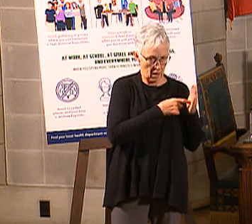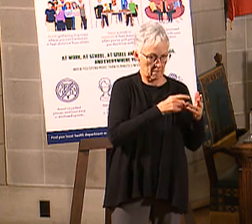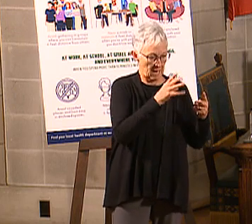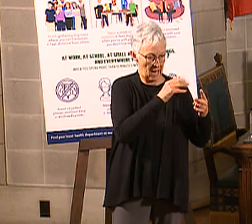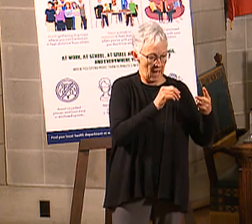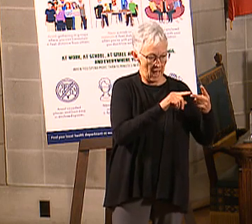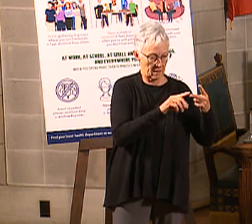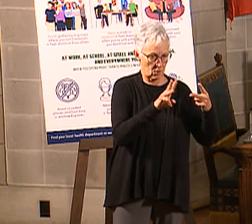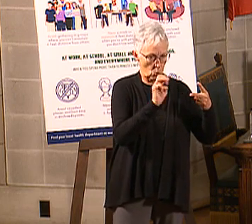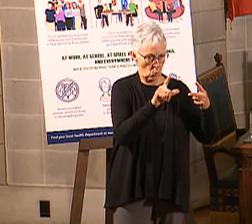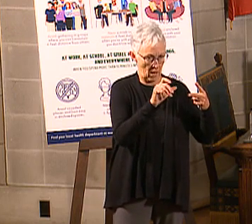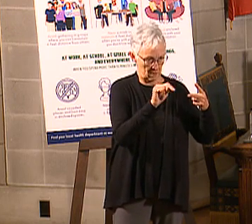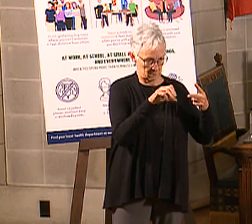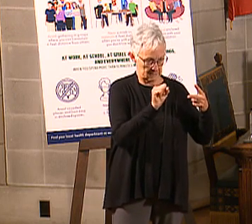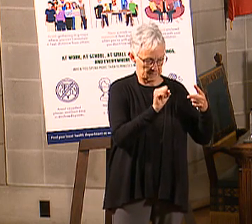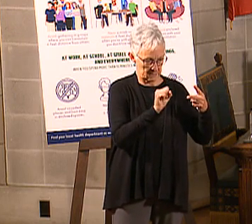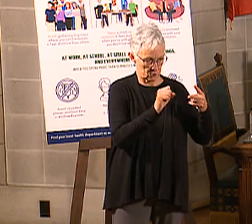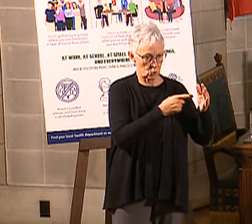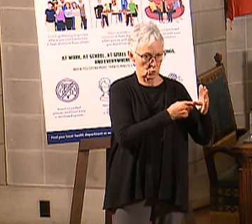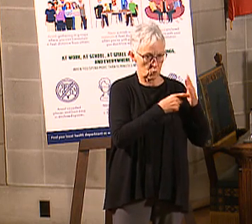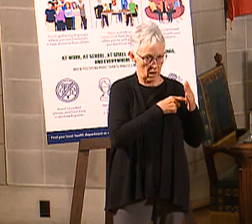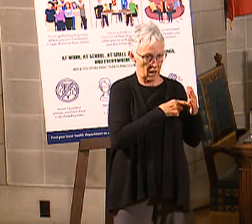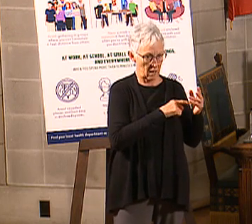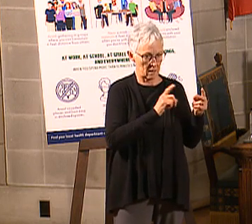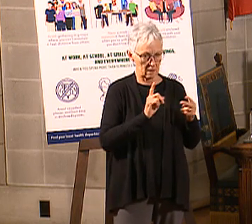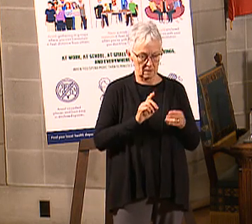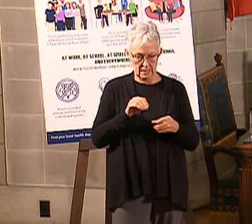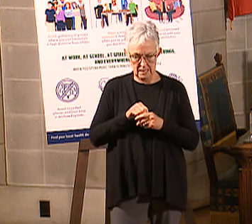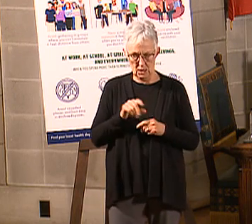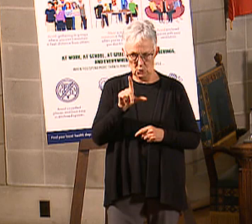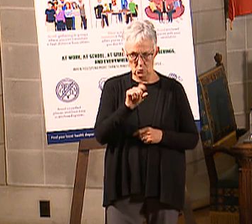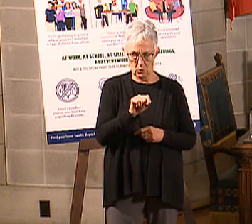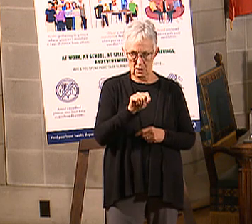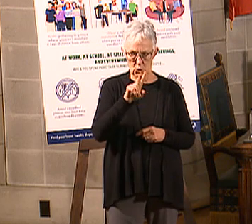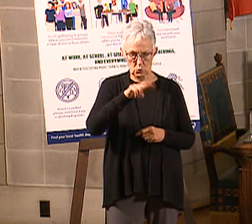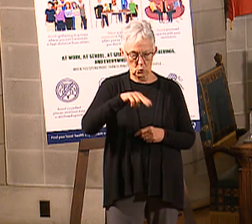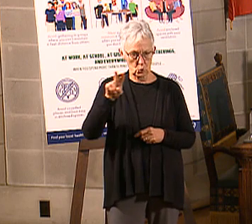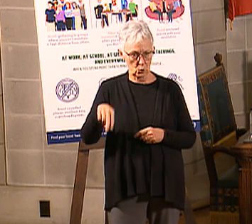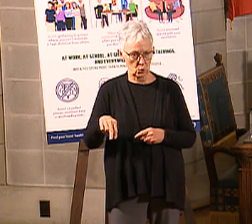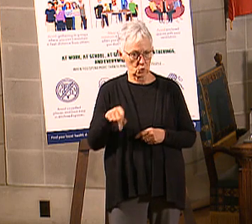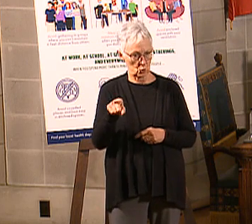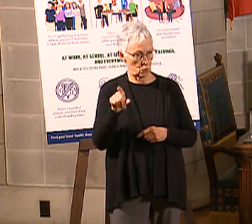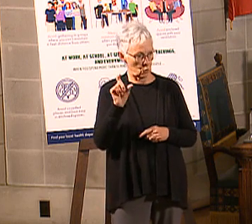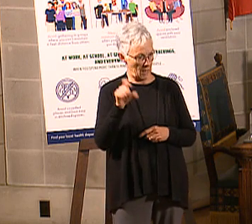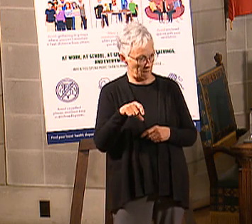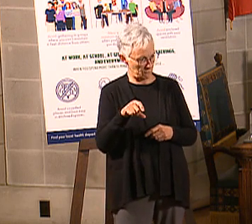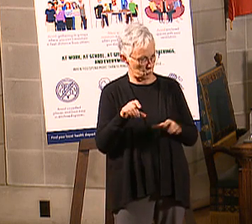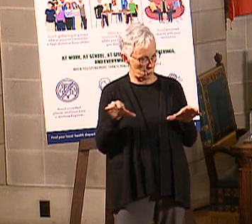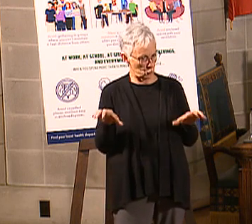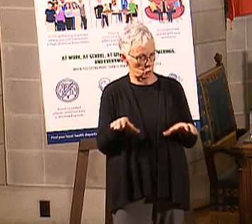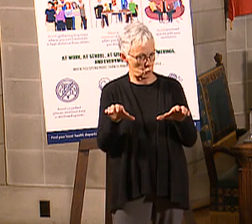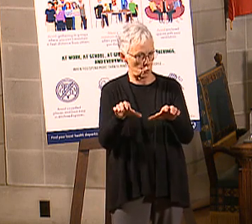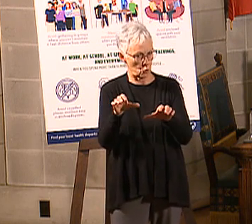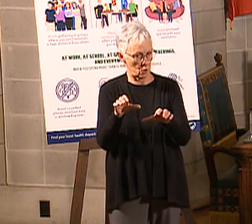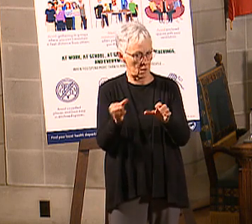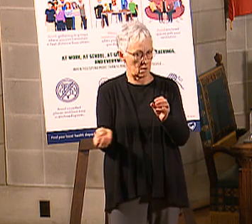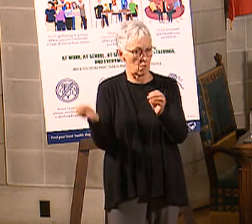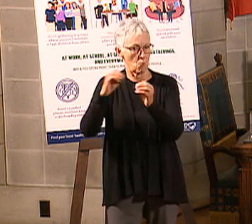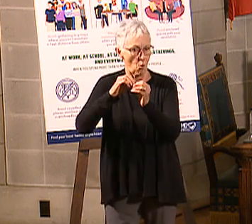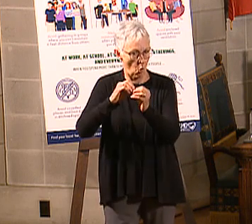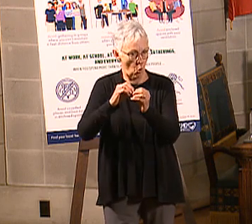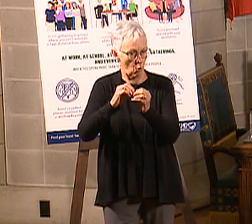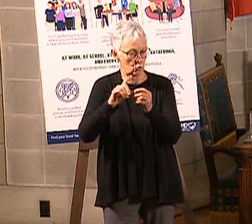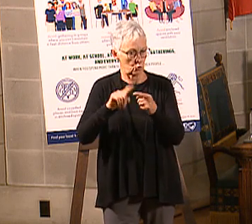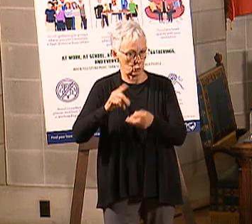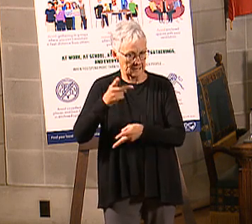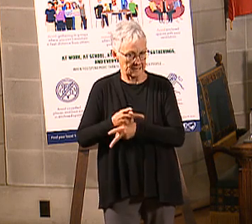And then in 2022, you have to meet additional requirements for the same benefits. Yes, additional, there